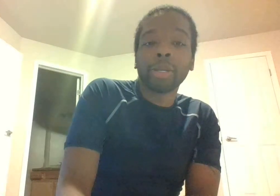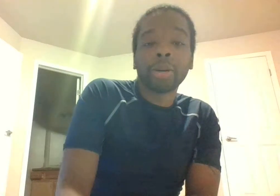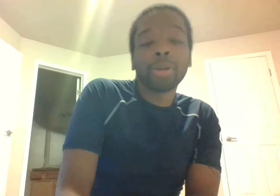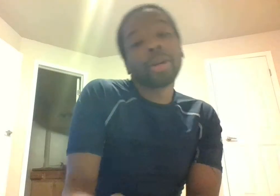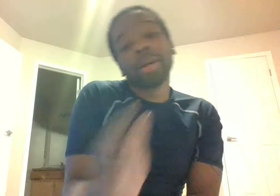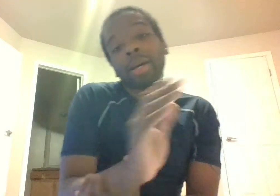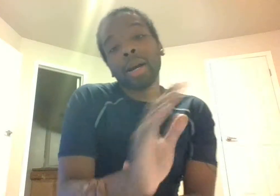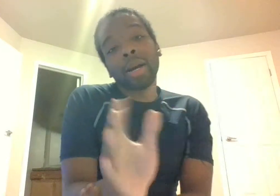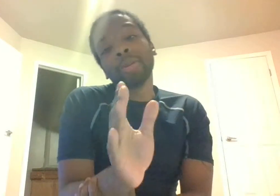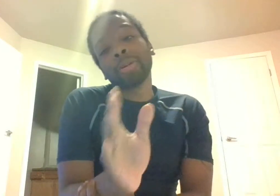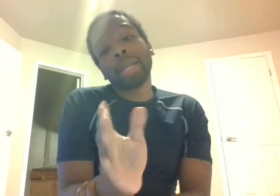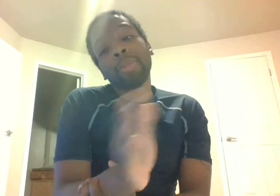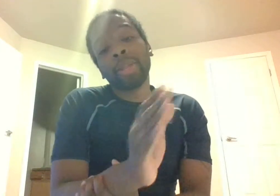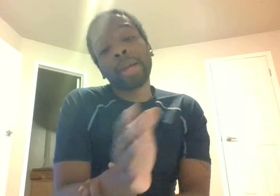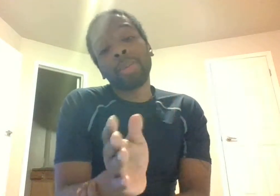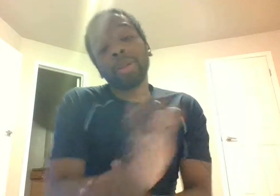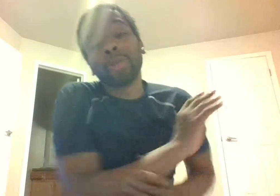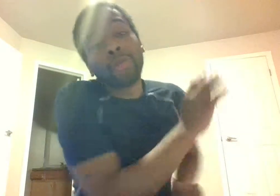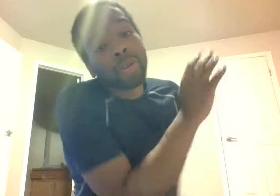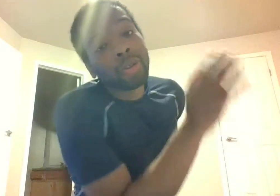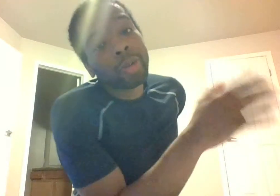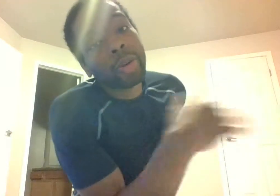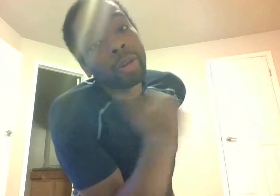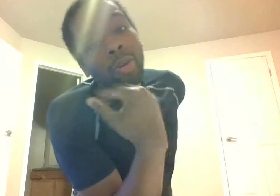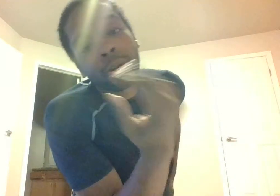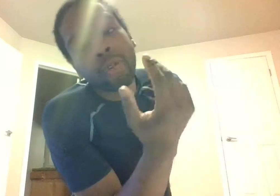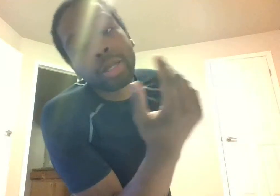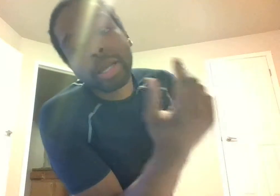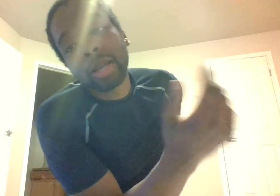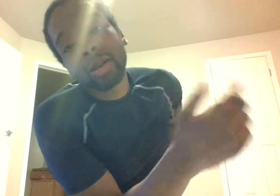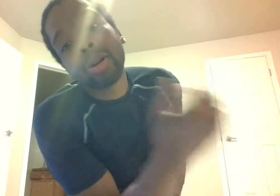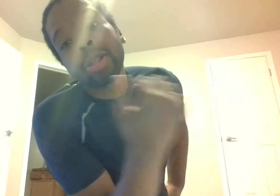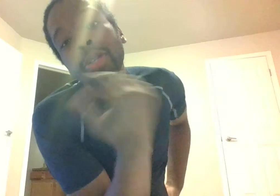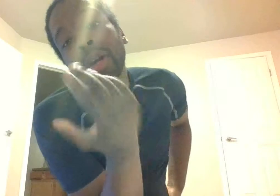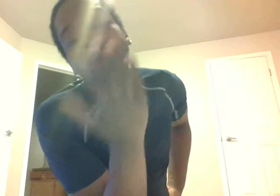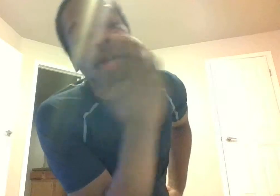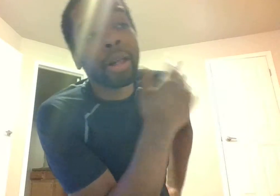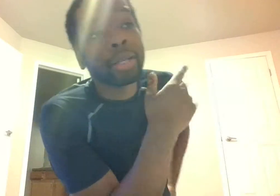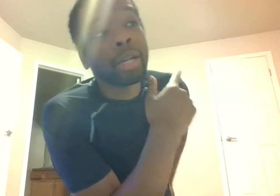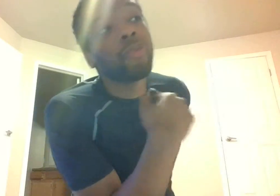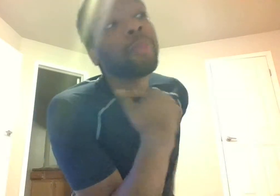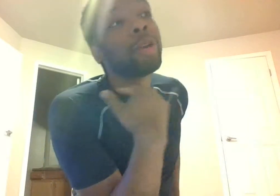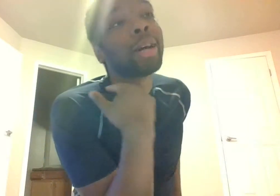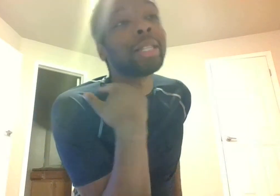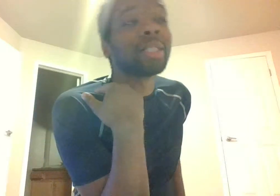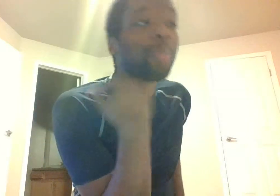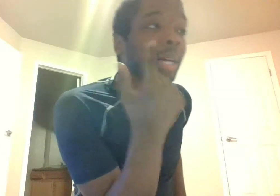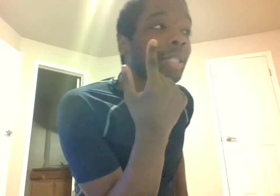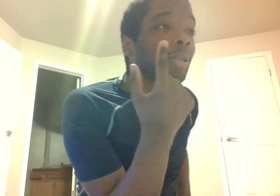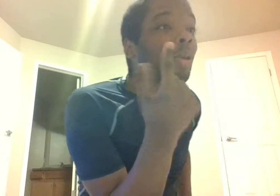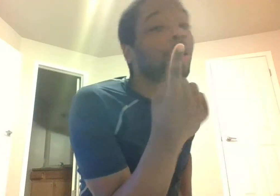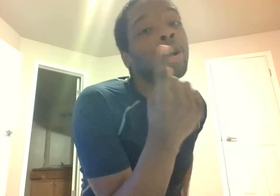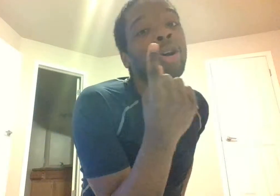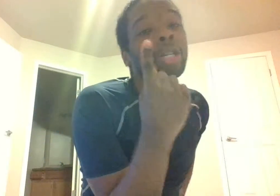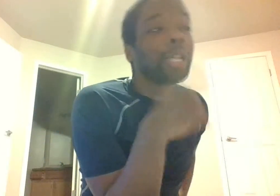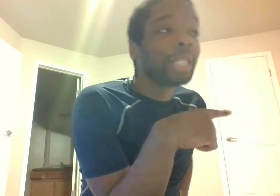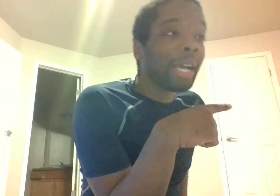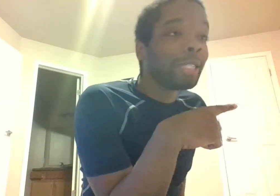you know i'm just gonna say methane can be used for fuel but you don't want the fuel to stick your car so you got to use other stuff meaning you got to change the pistons in your car change the engine